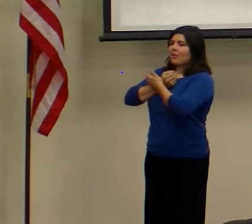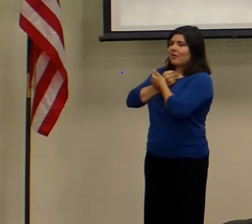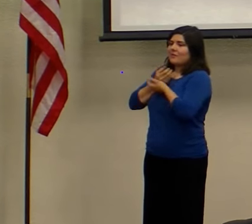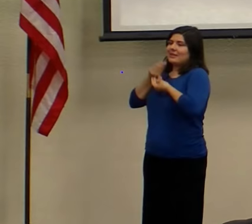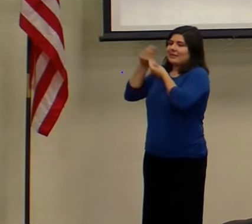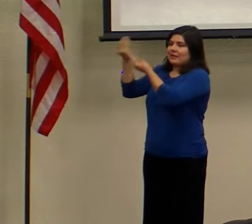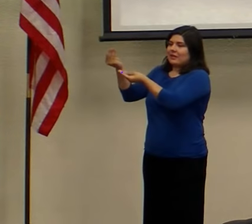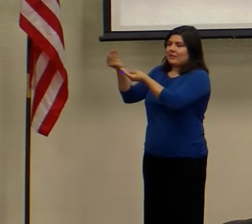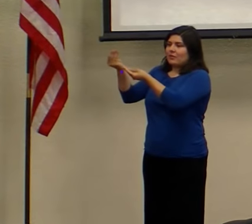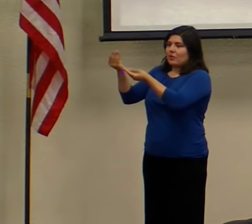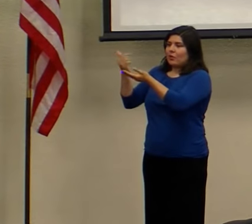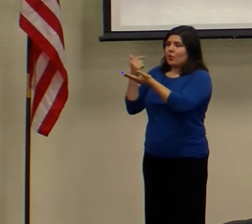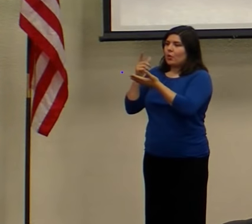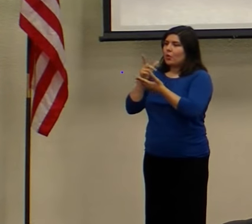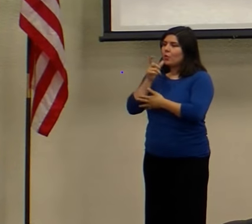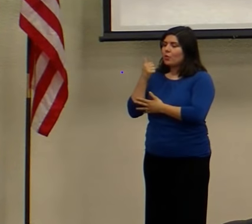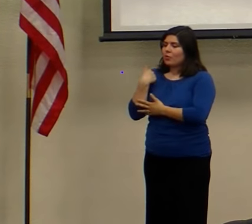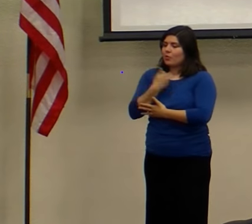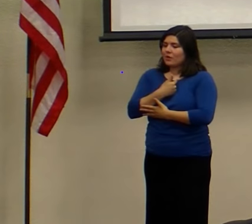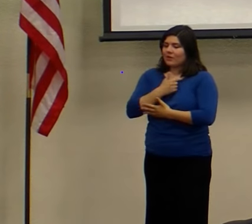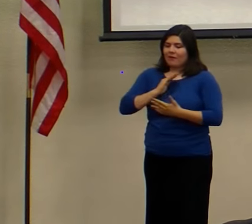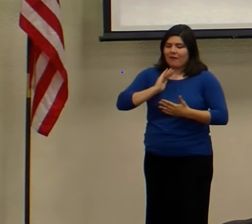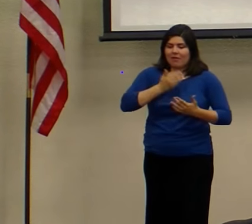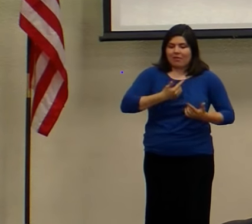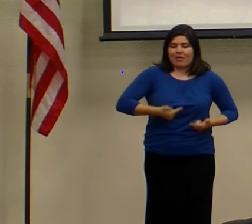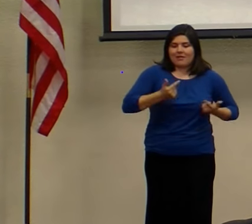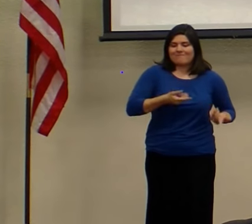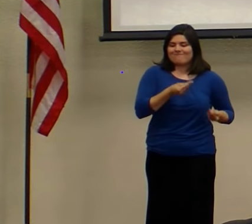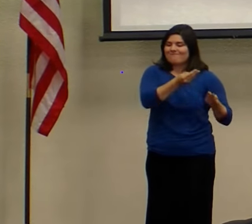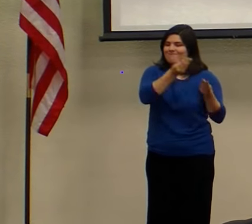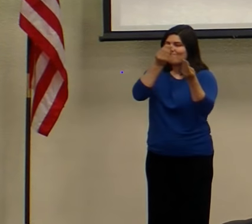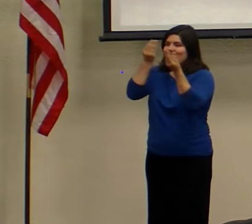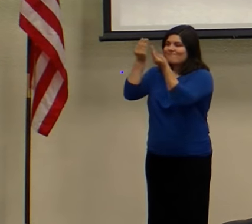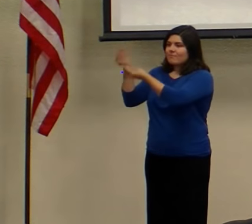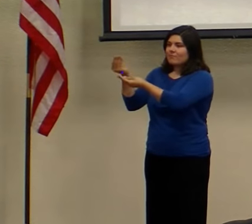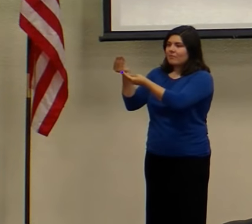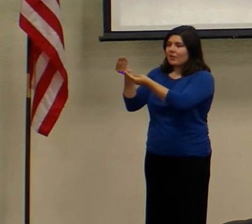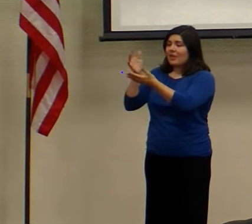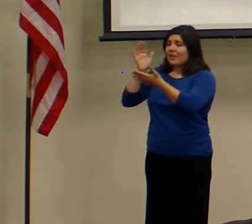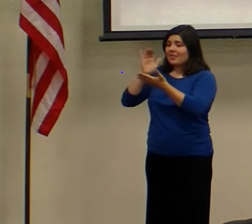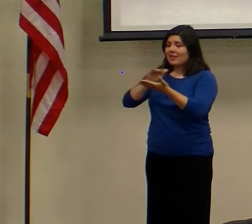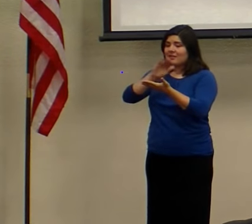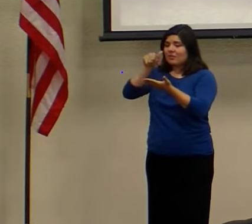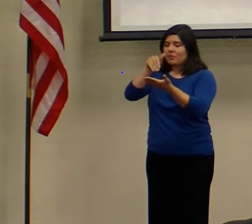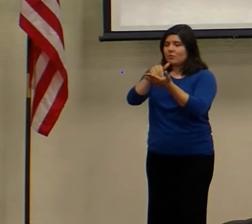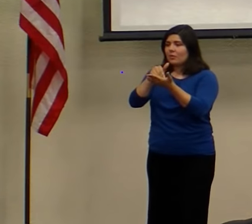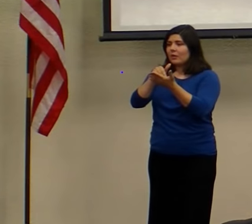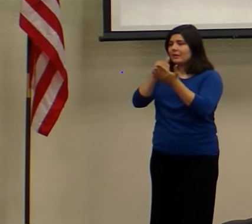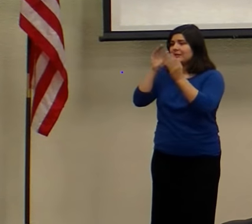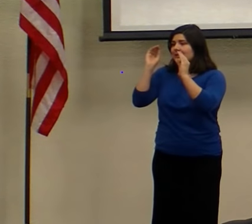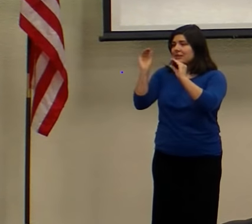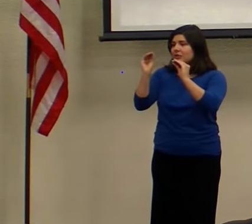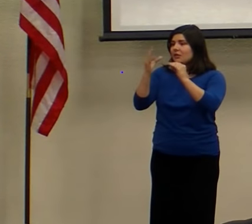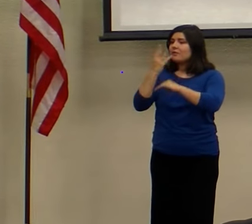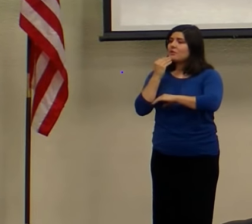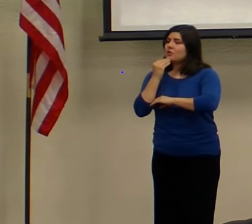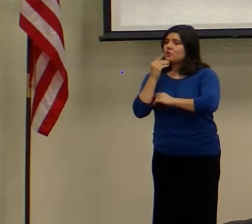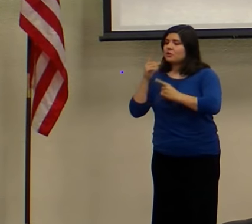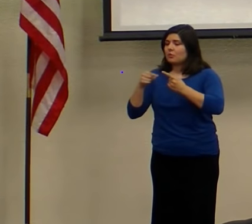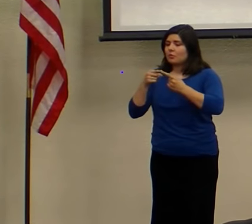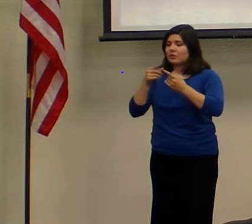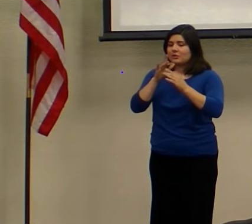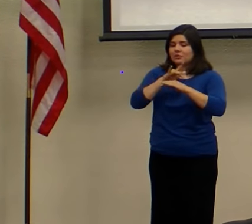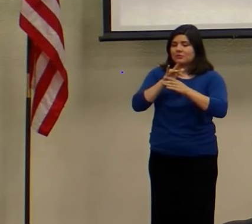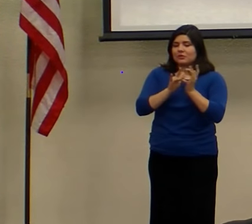Who it is who we should be directing our life to. And this was the core teaching of the Jews at the time of Jesus.